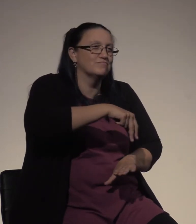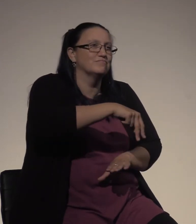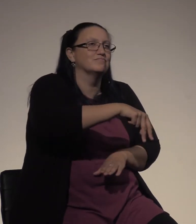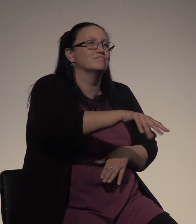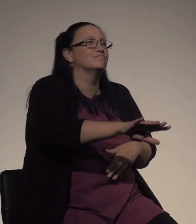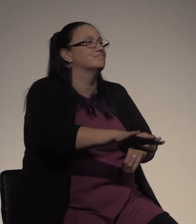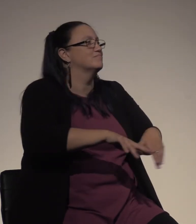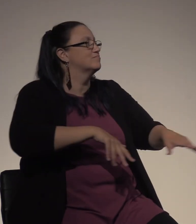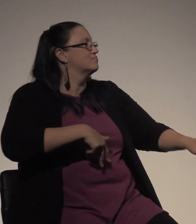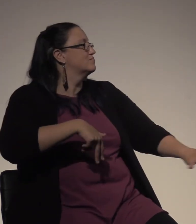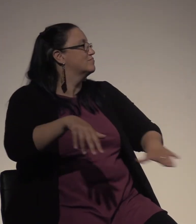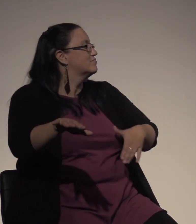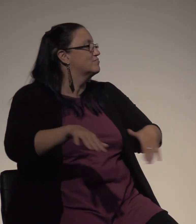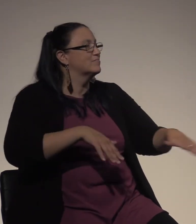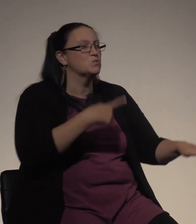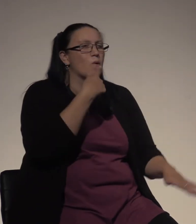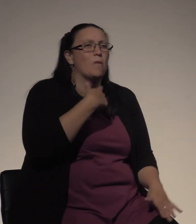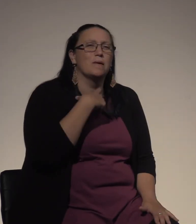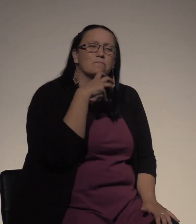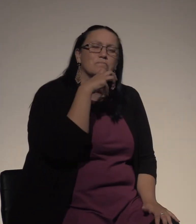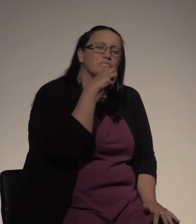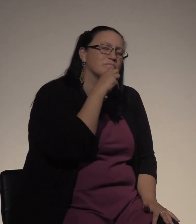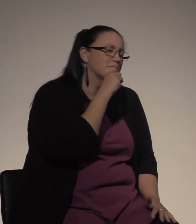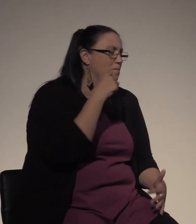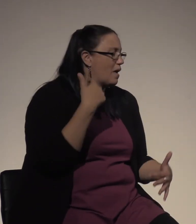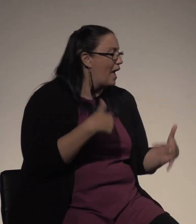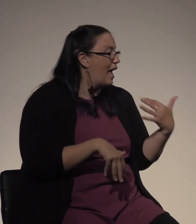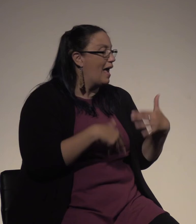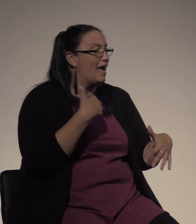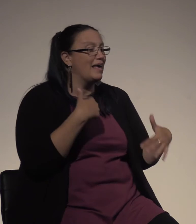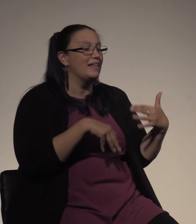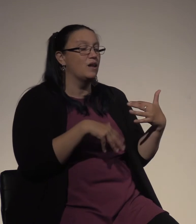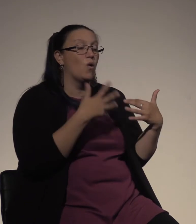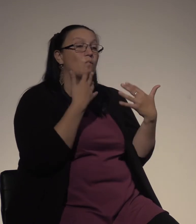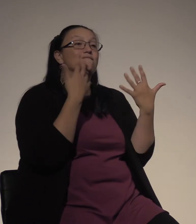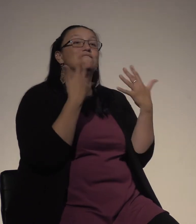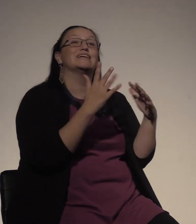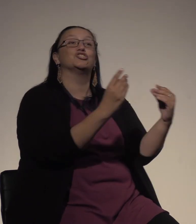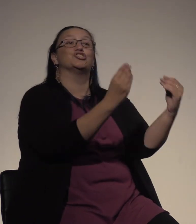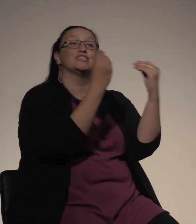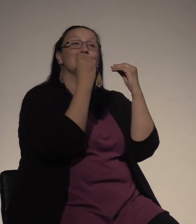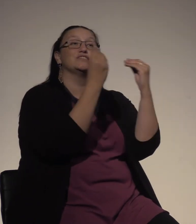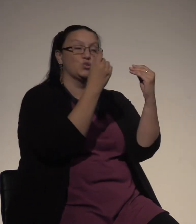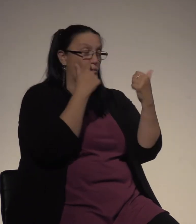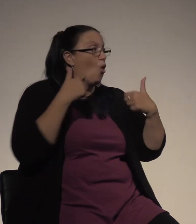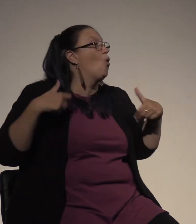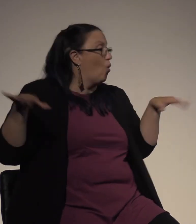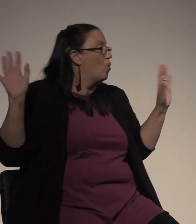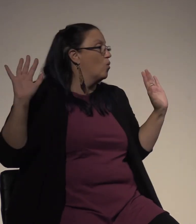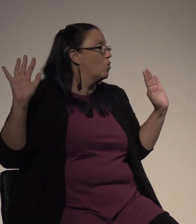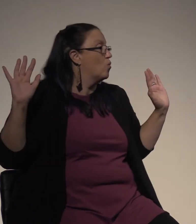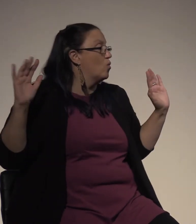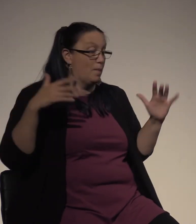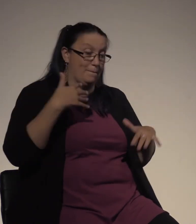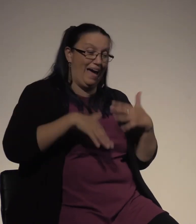I was told that pain will leave you once it is done teaching you, and if you ignore it, it